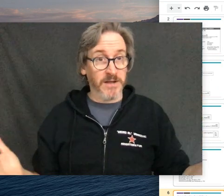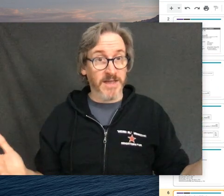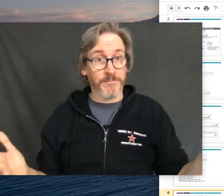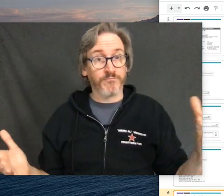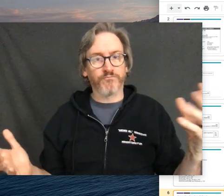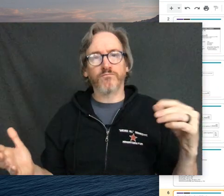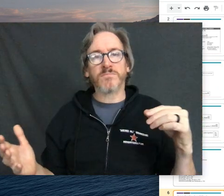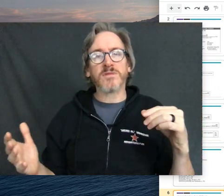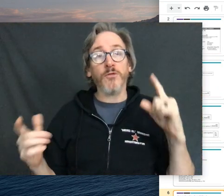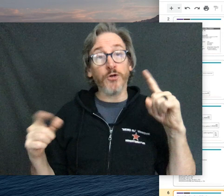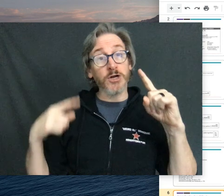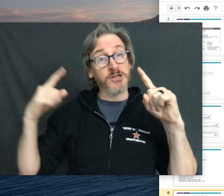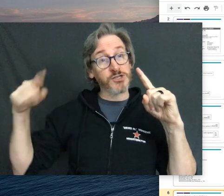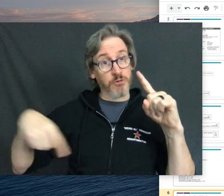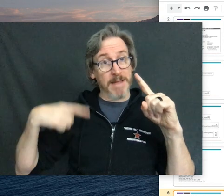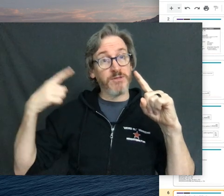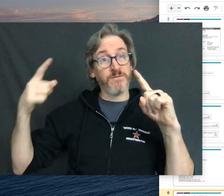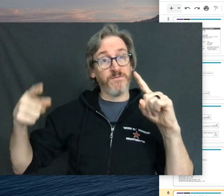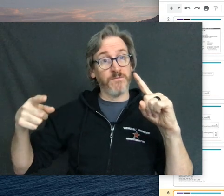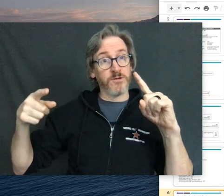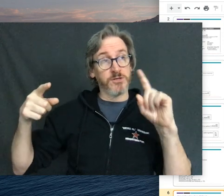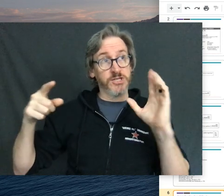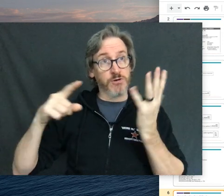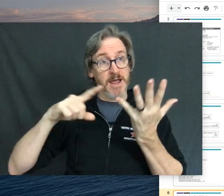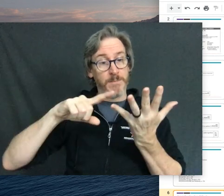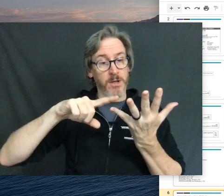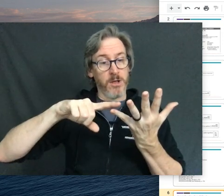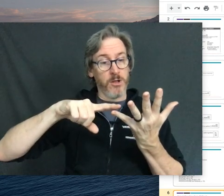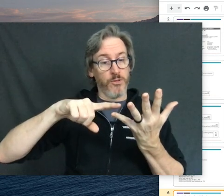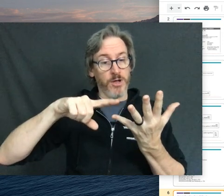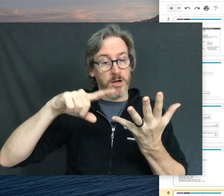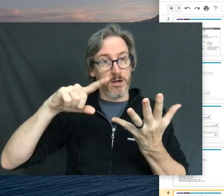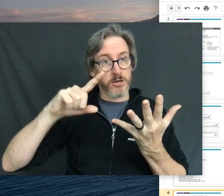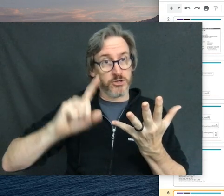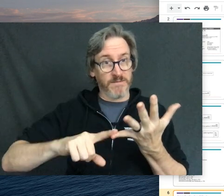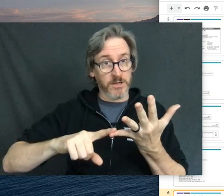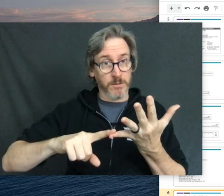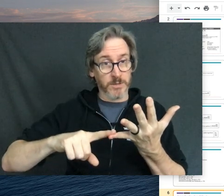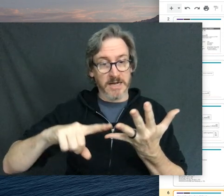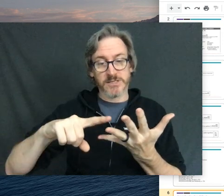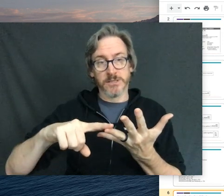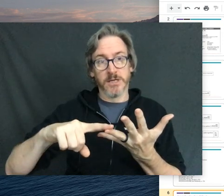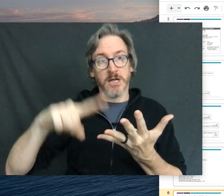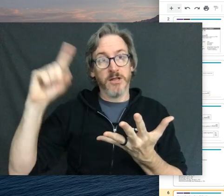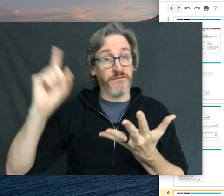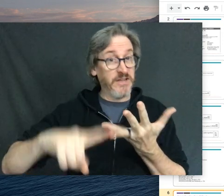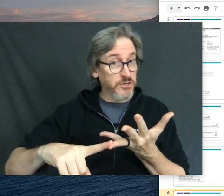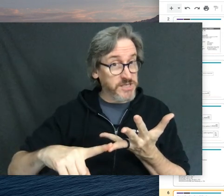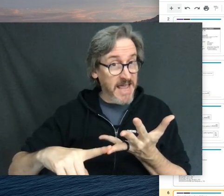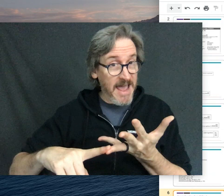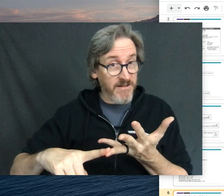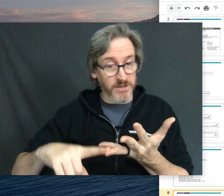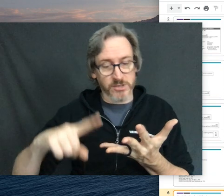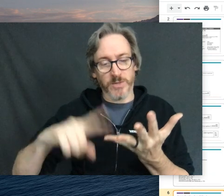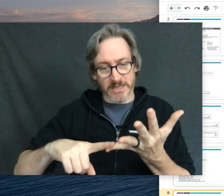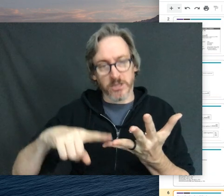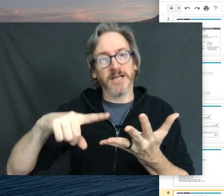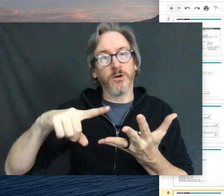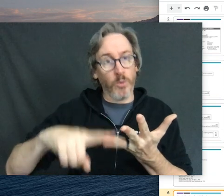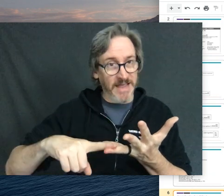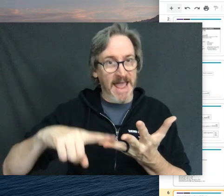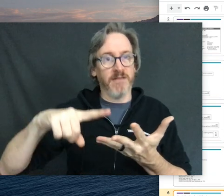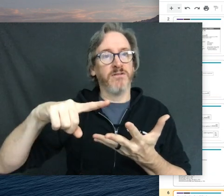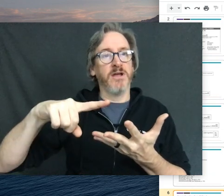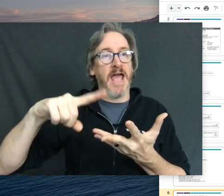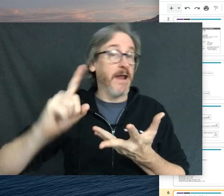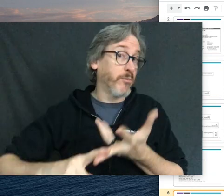conversation about that. They're going to describe the, describe the travel alarm clocks, the features they have, you know, so what they look